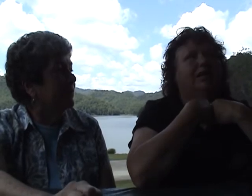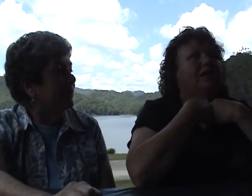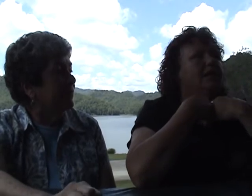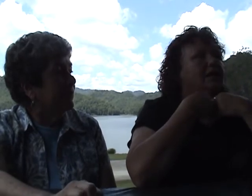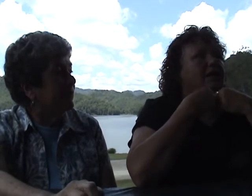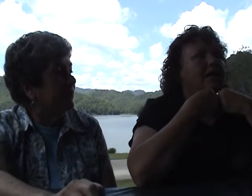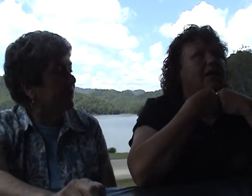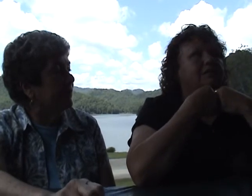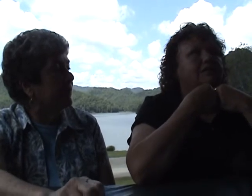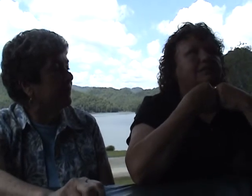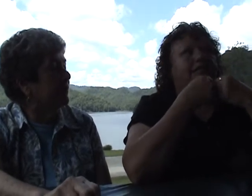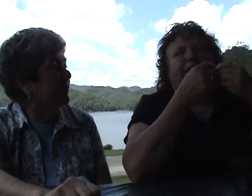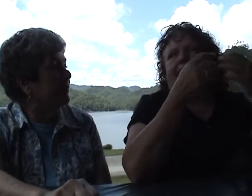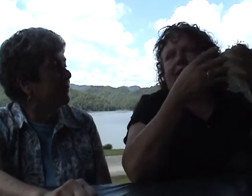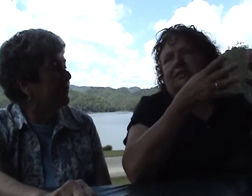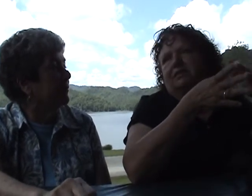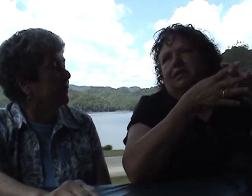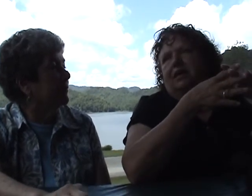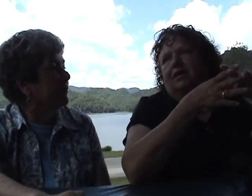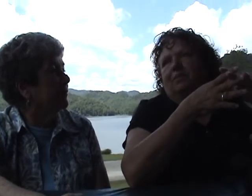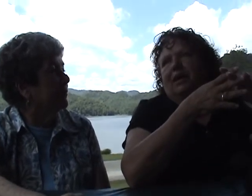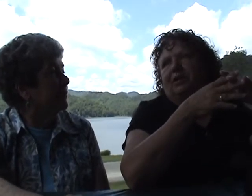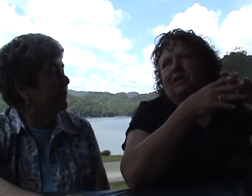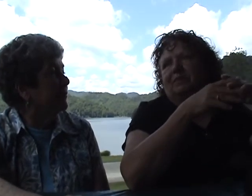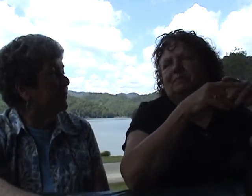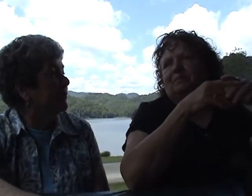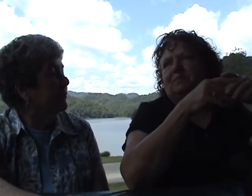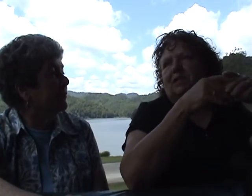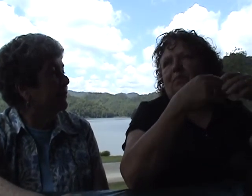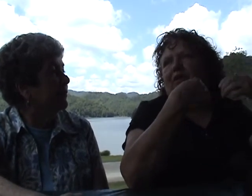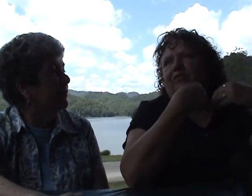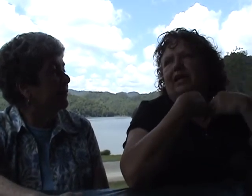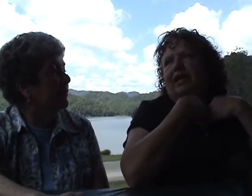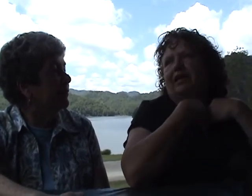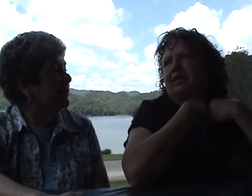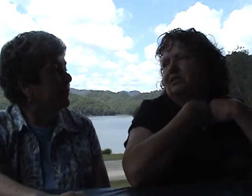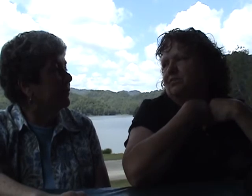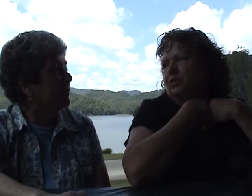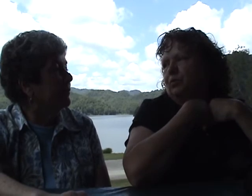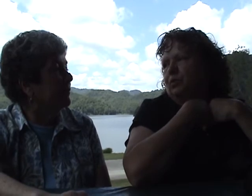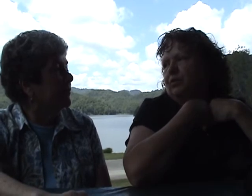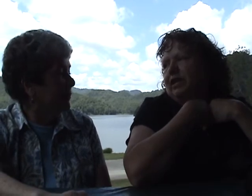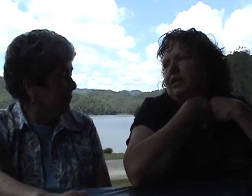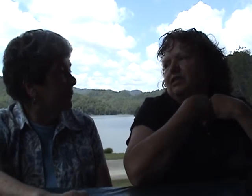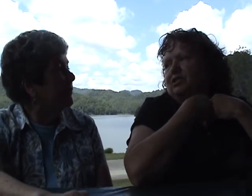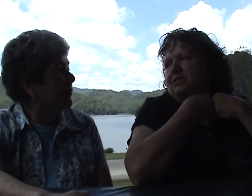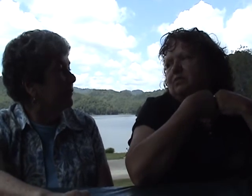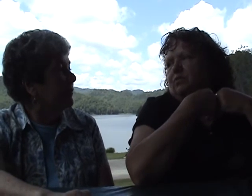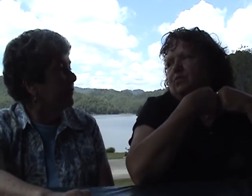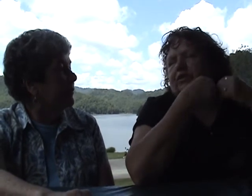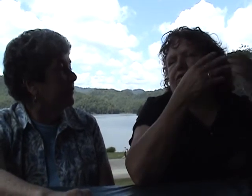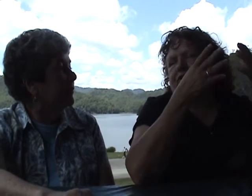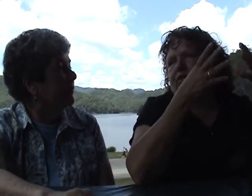Danny got a of a butterfly necklace for her birthday. Just threw it out for her.